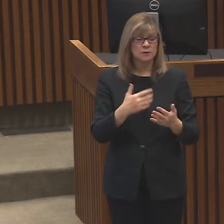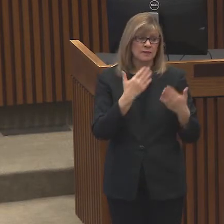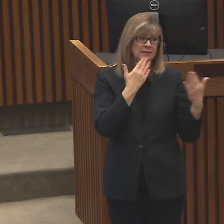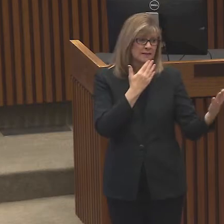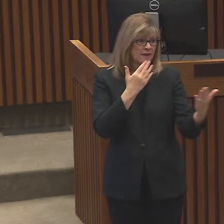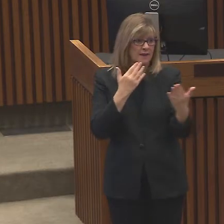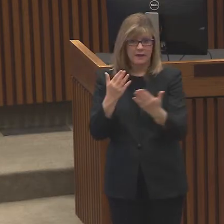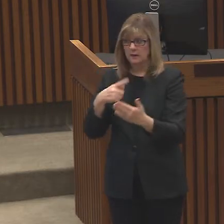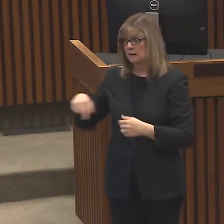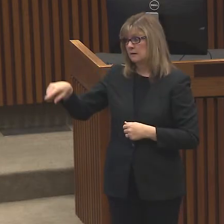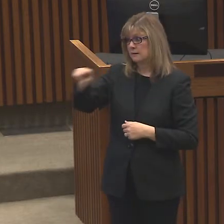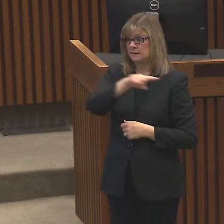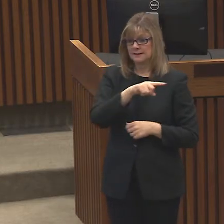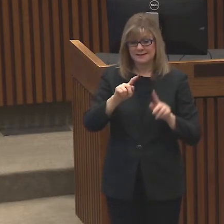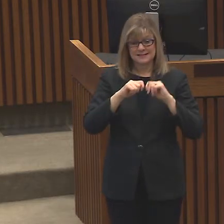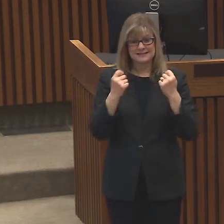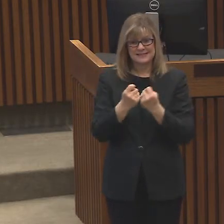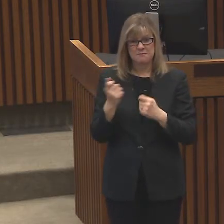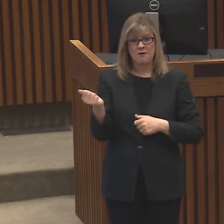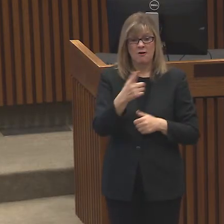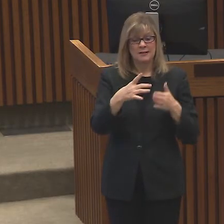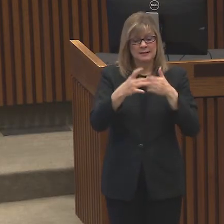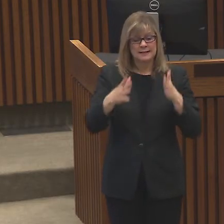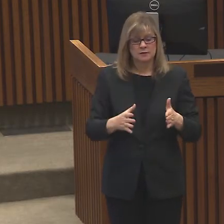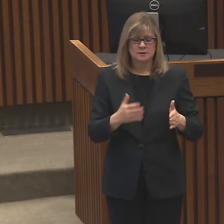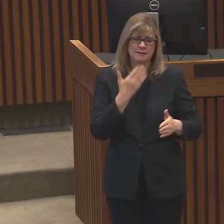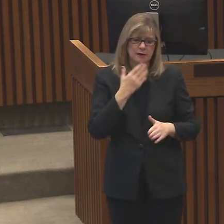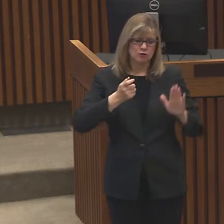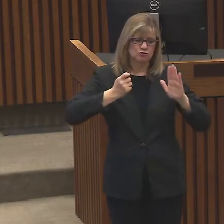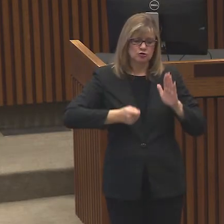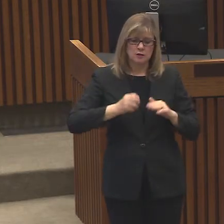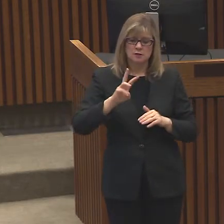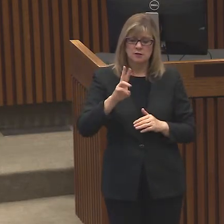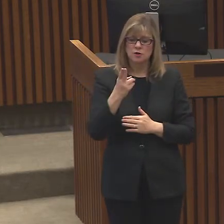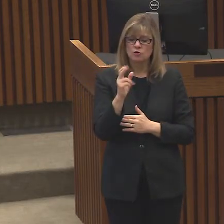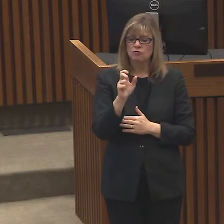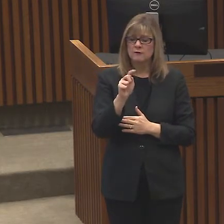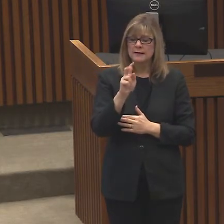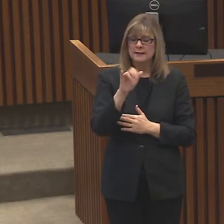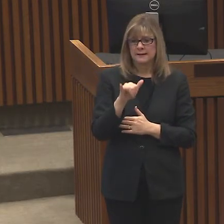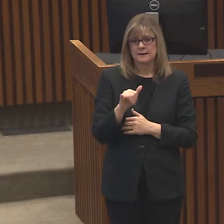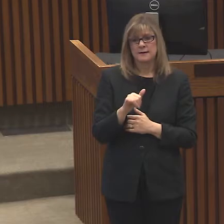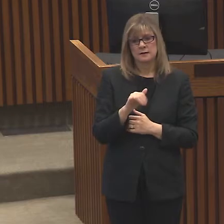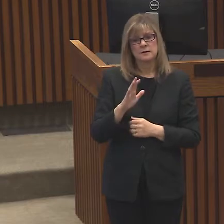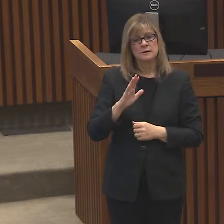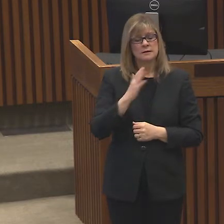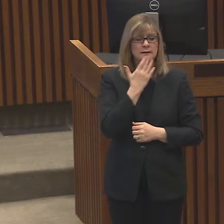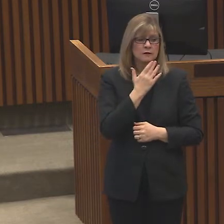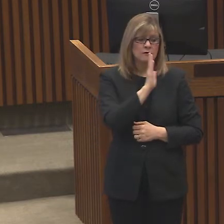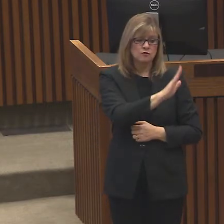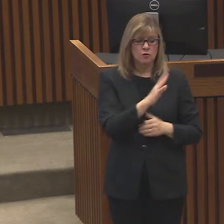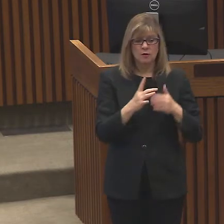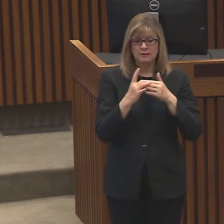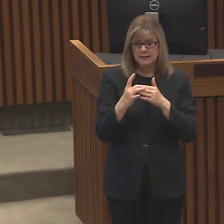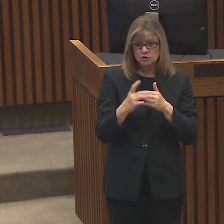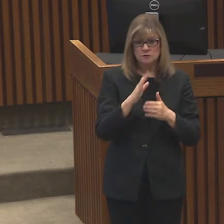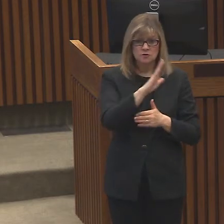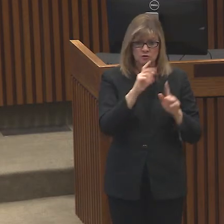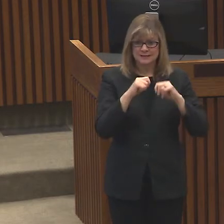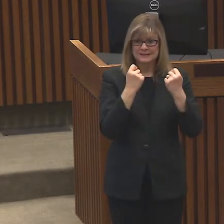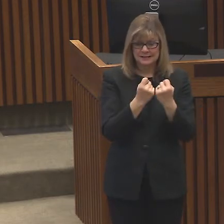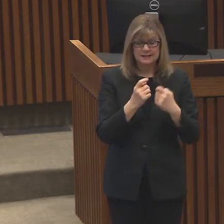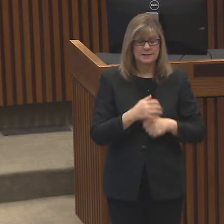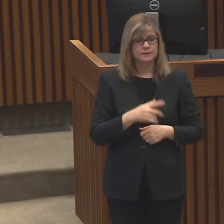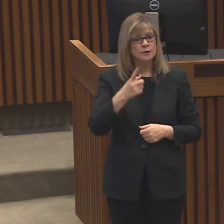team here in Tarrant County. Thank you, Judge Whitley. Appreciate the leadership and your team there. And then you can see today